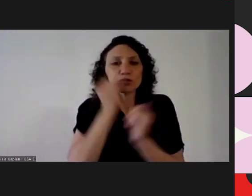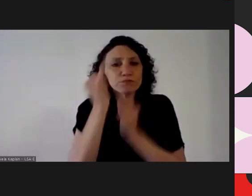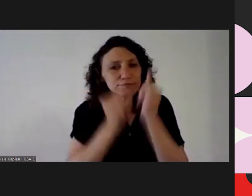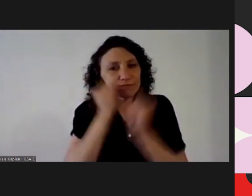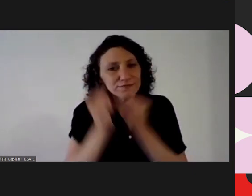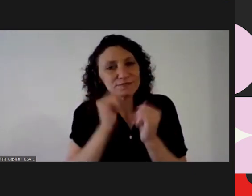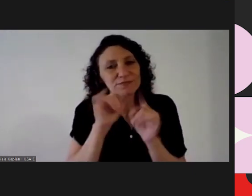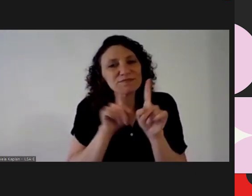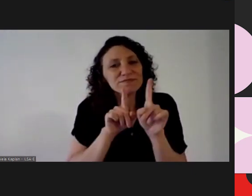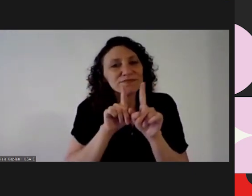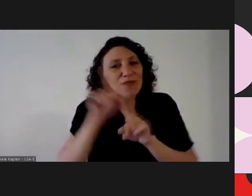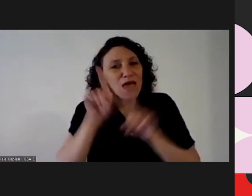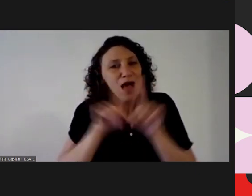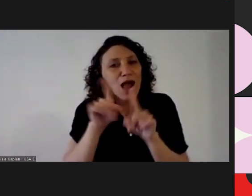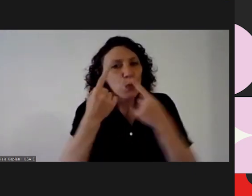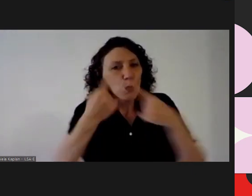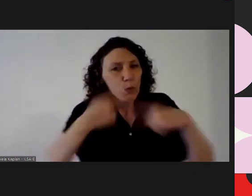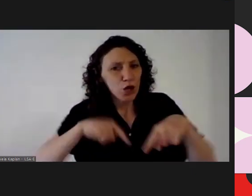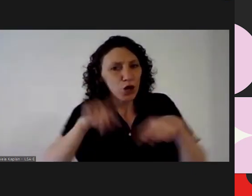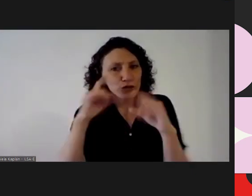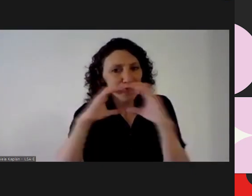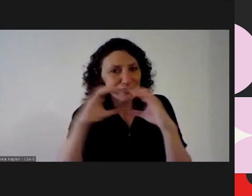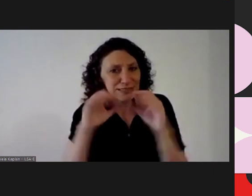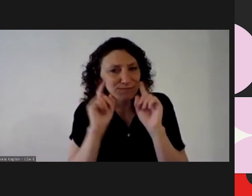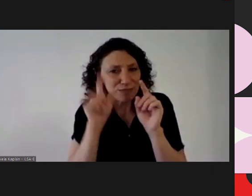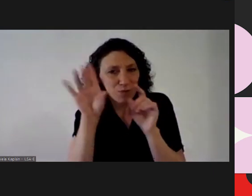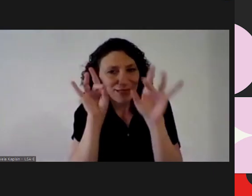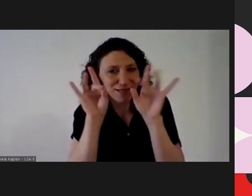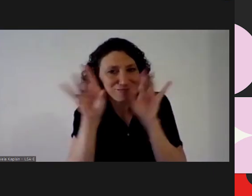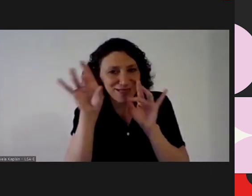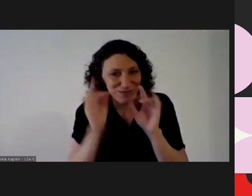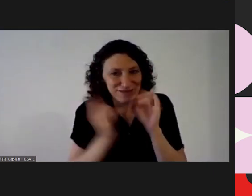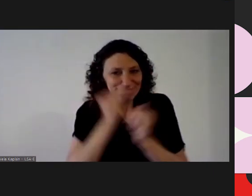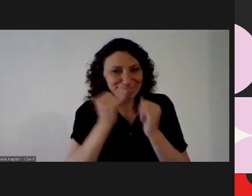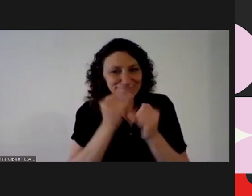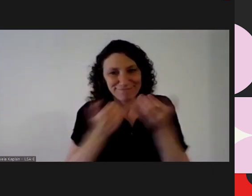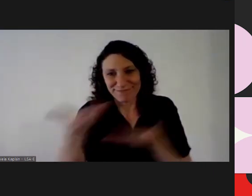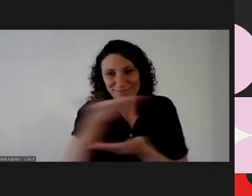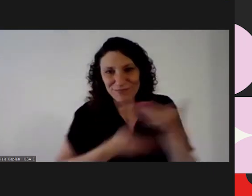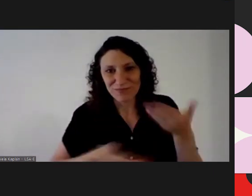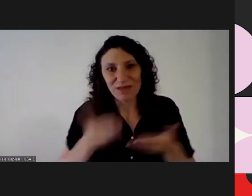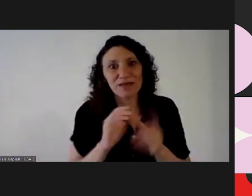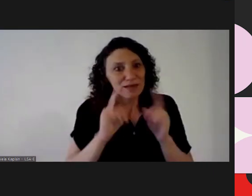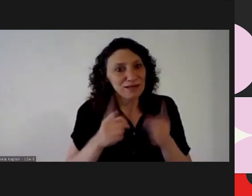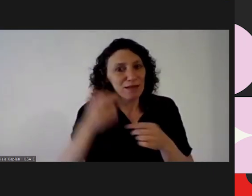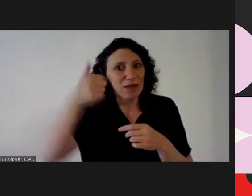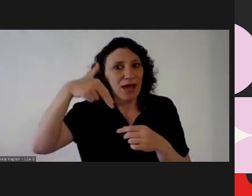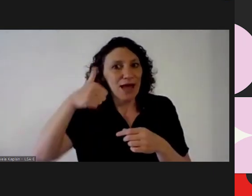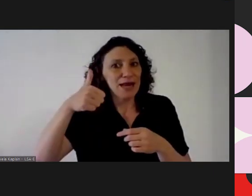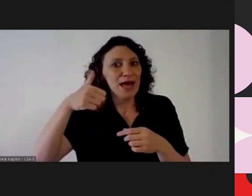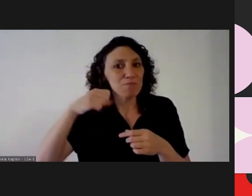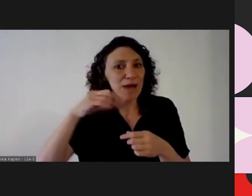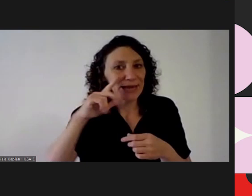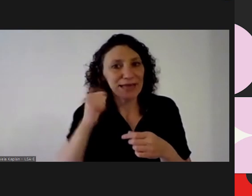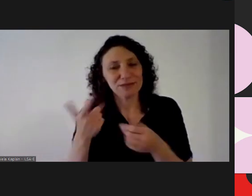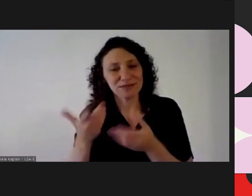going quickly through the different issues you have been sharing through the chat and i'm going to ask anna